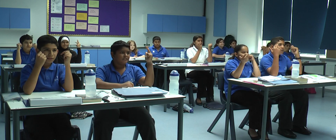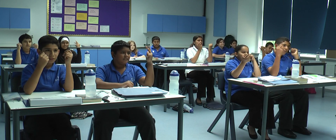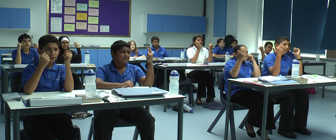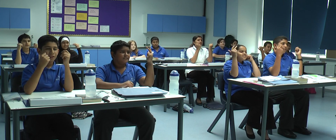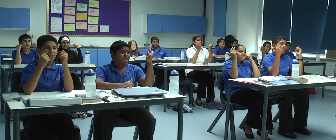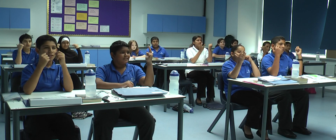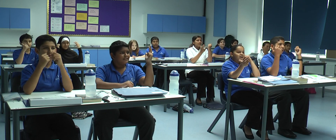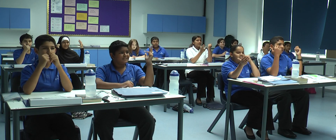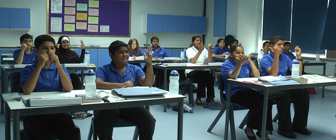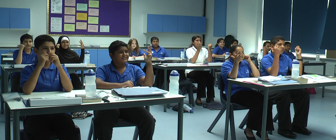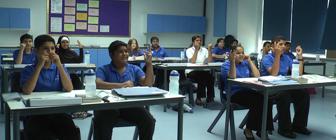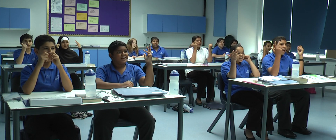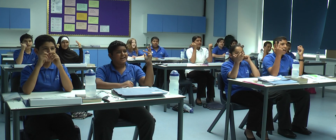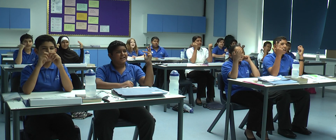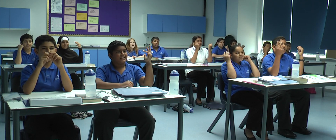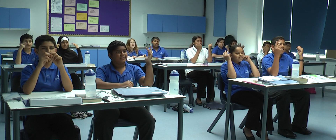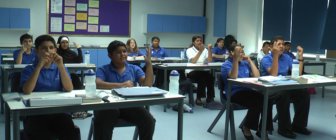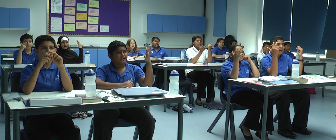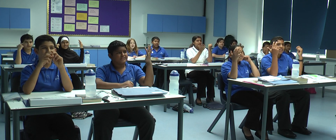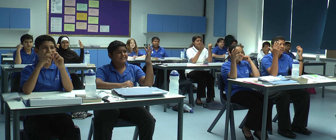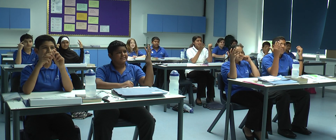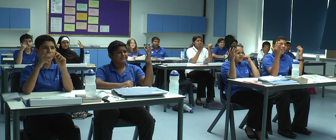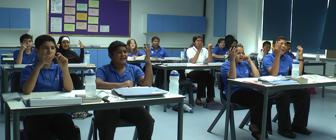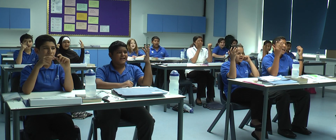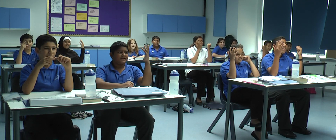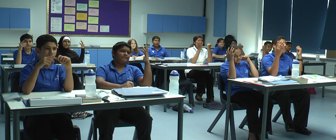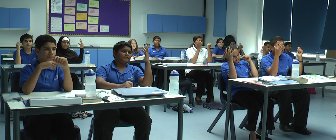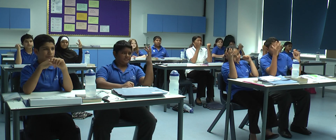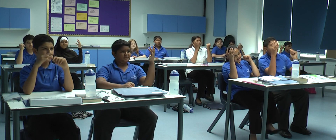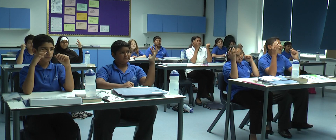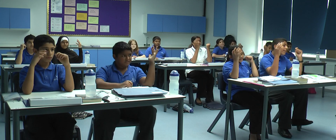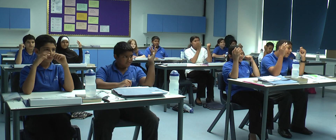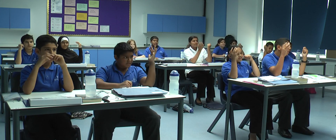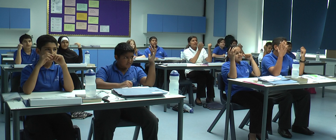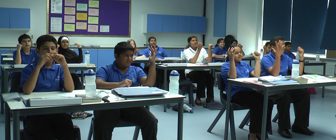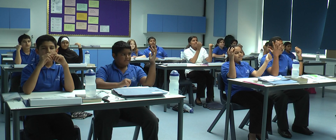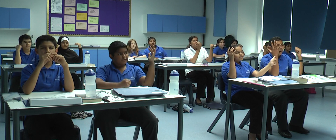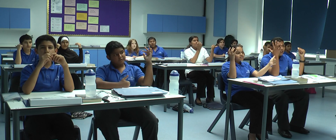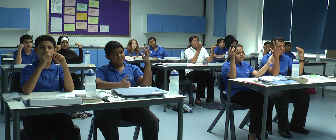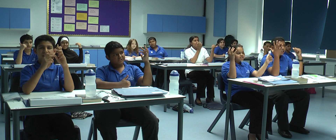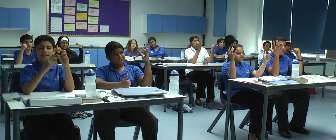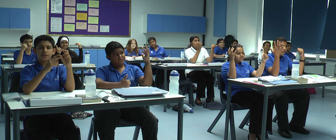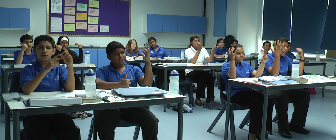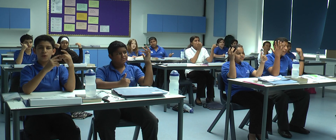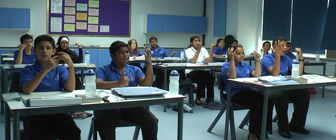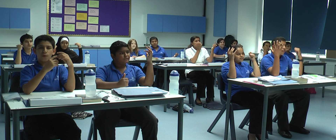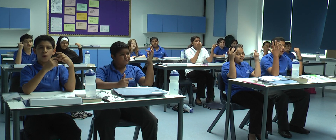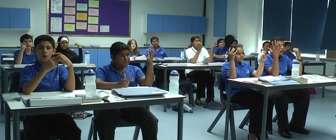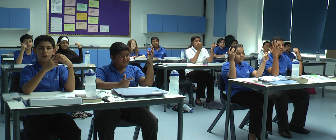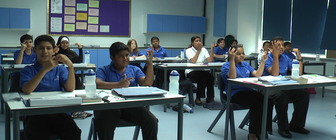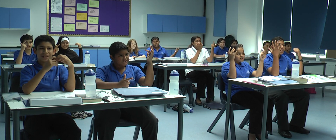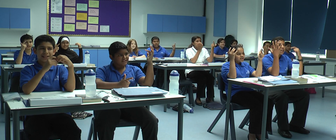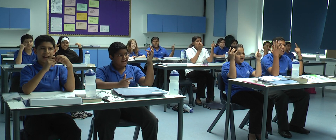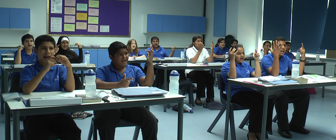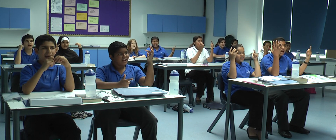twenty-eight, and thirty-five, forty-two, and forty-nine,